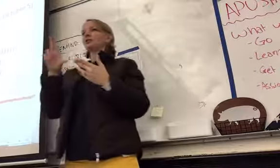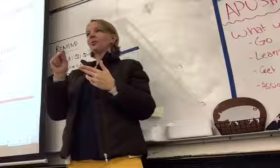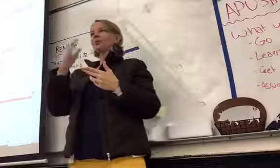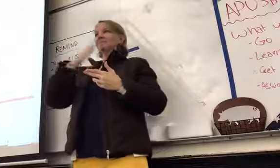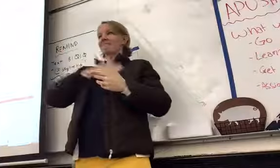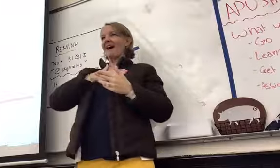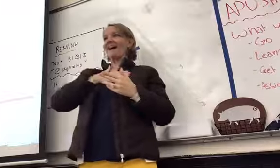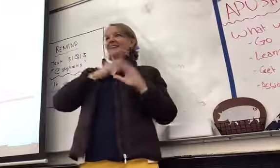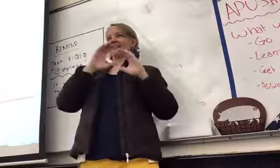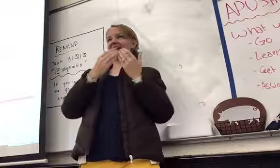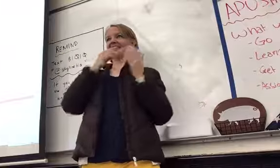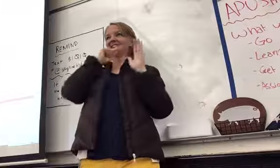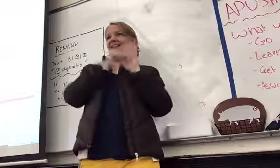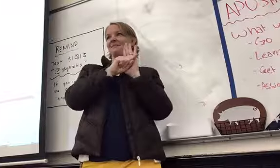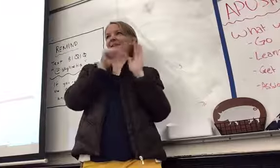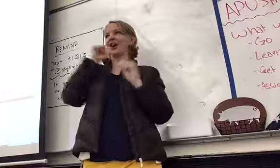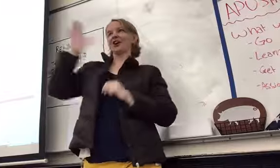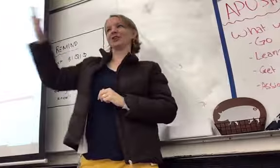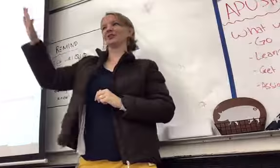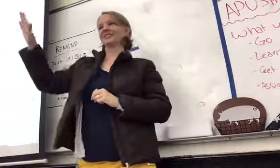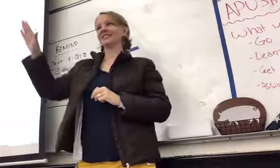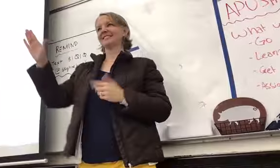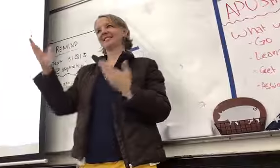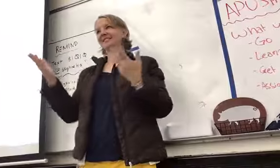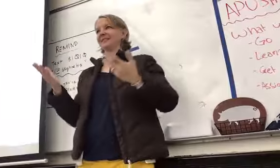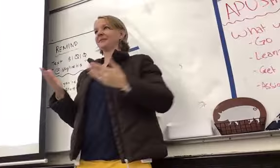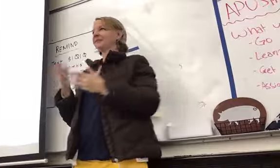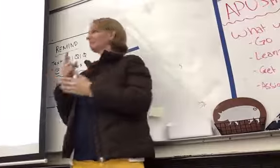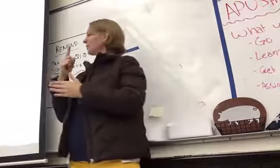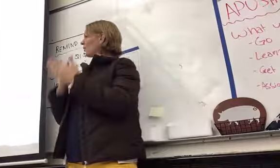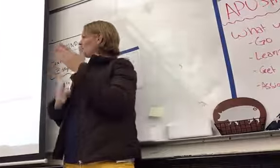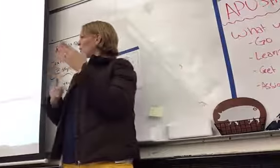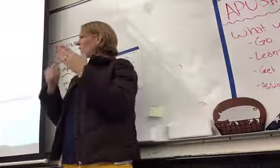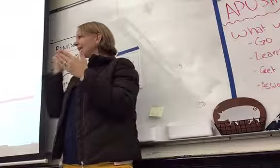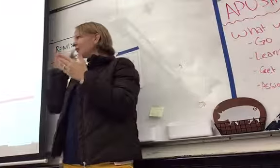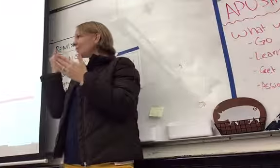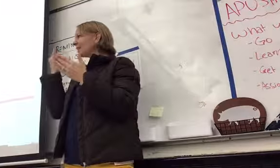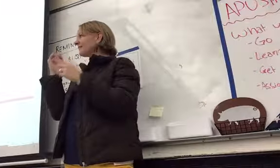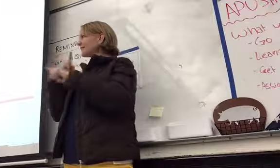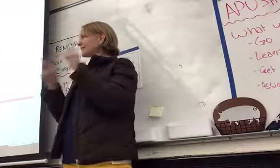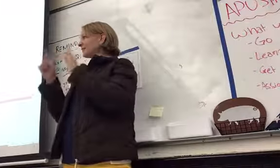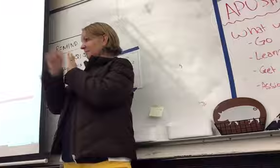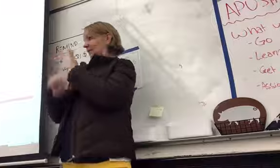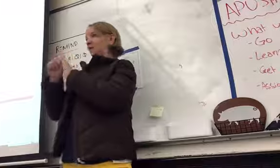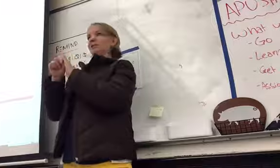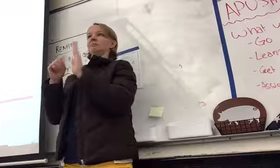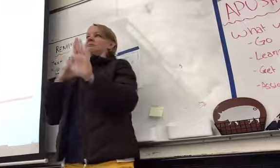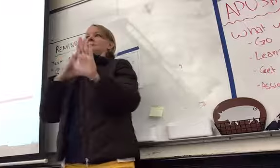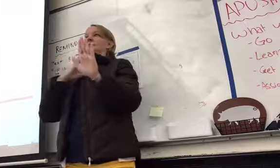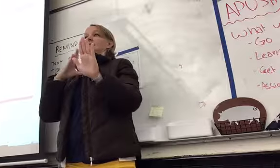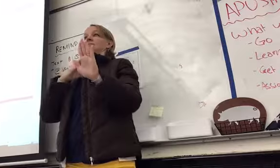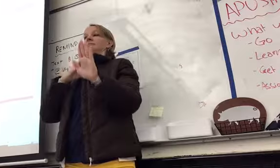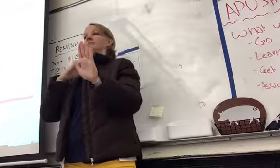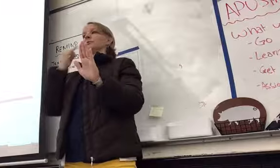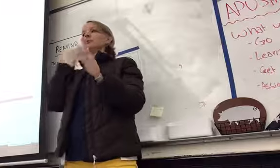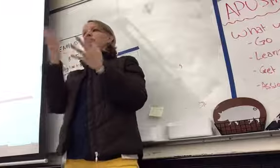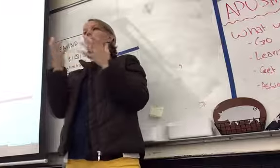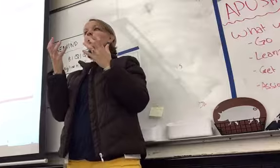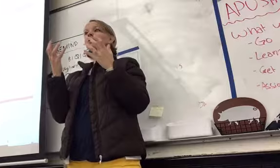get credit for Pickett's class. So just let you know. Yeah? Different period works fine too. So if you want a cross period, that's